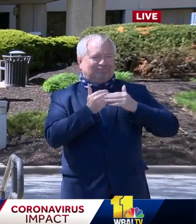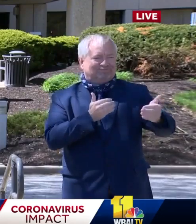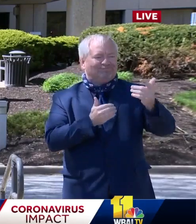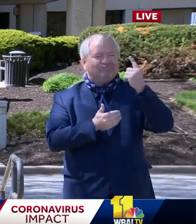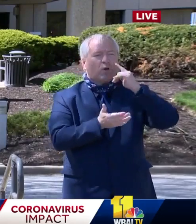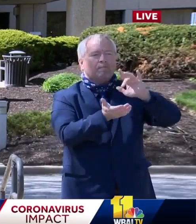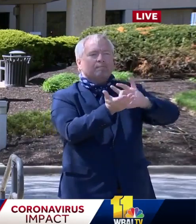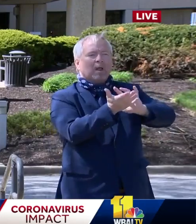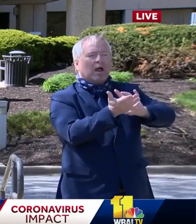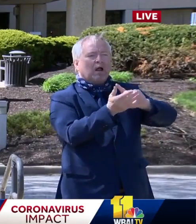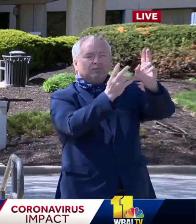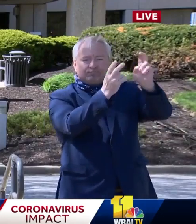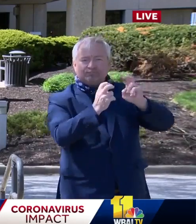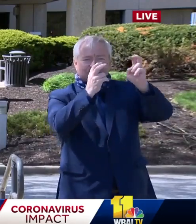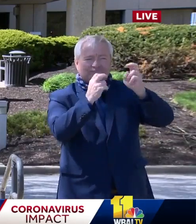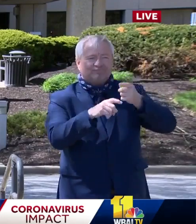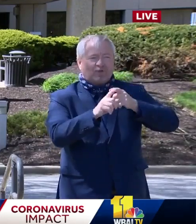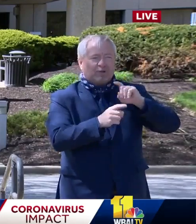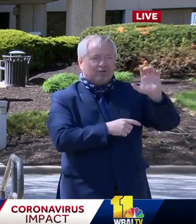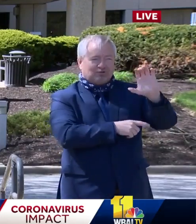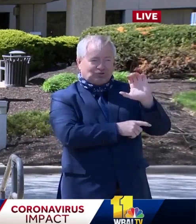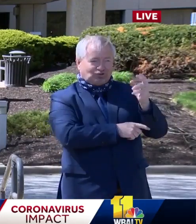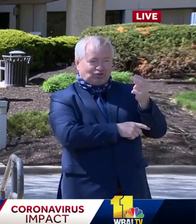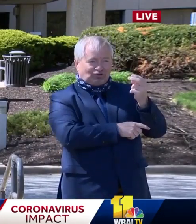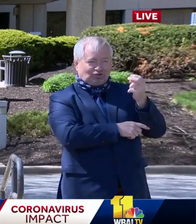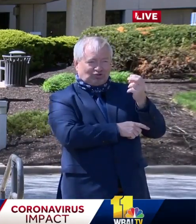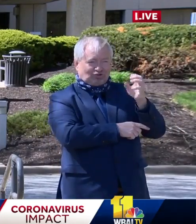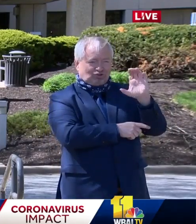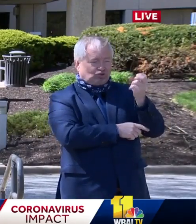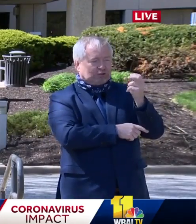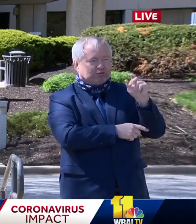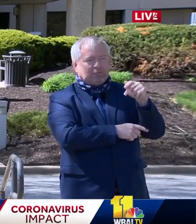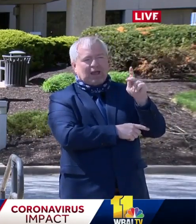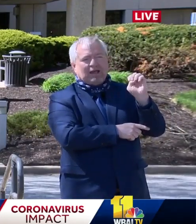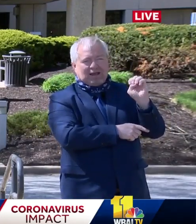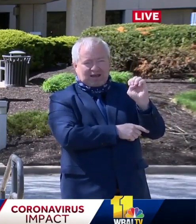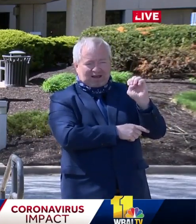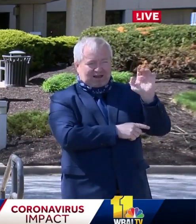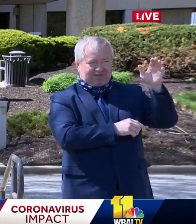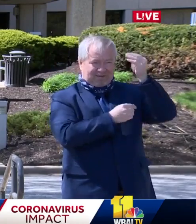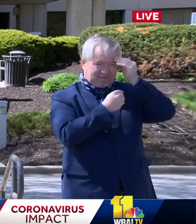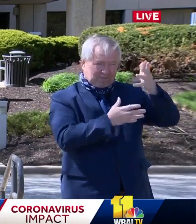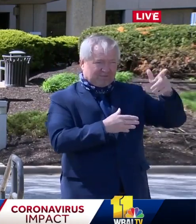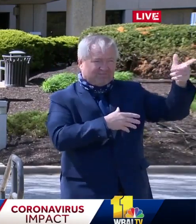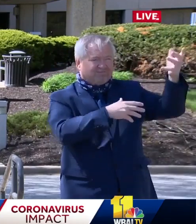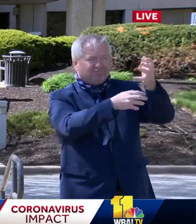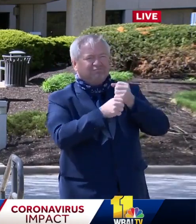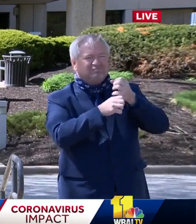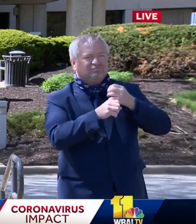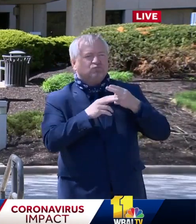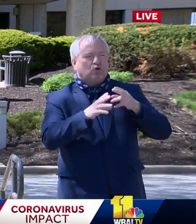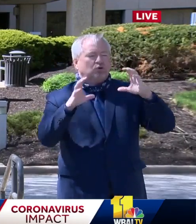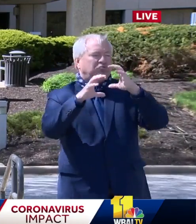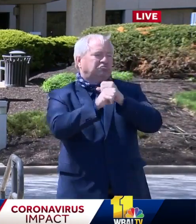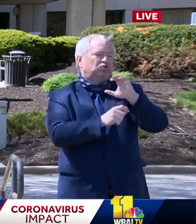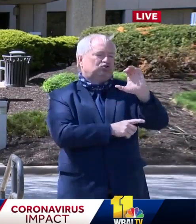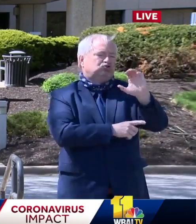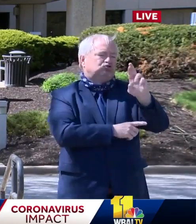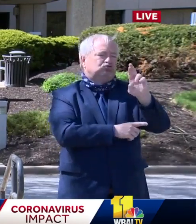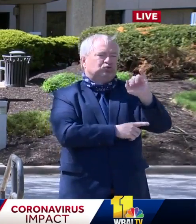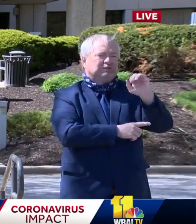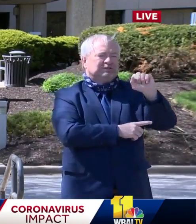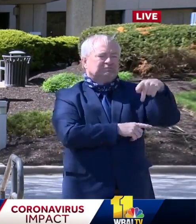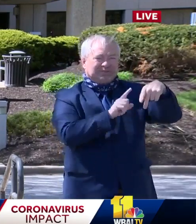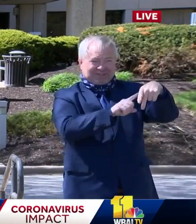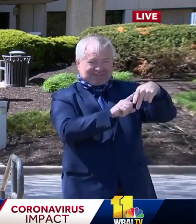the Chesapeake Regional Information System for our patients. It's called CRISP. Maryland's 1,000 contact